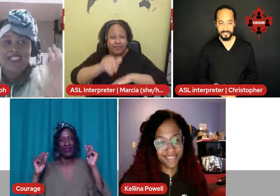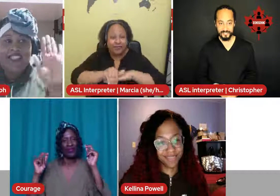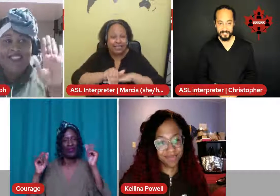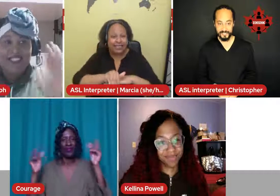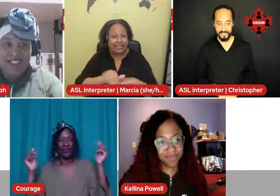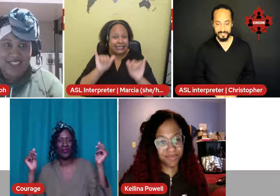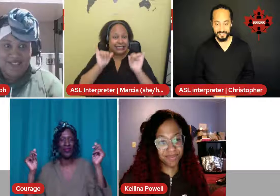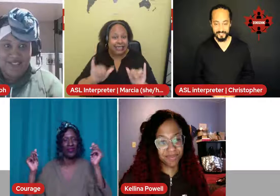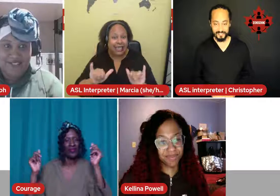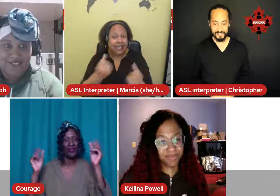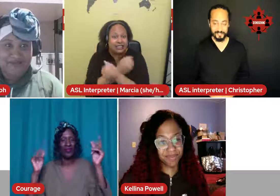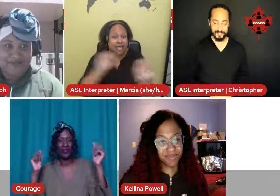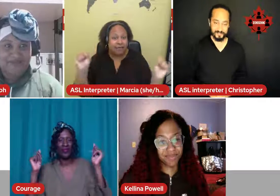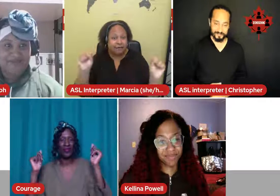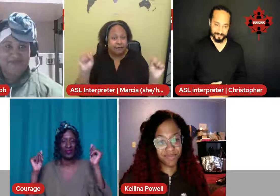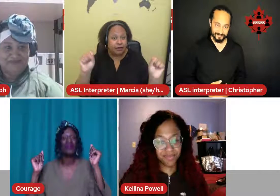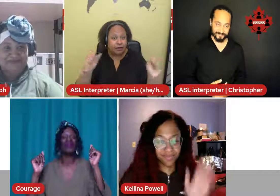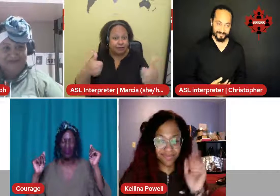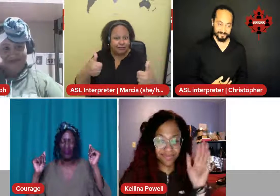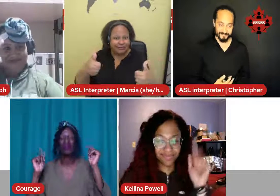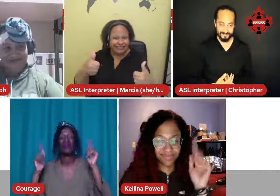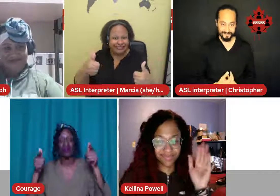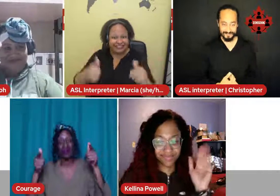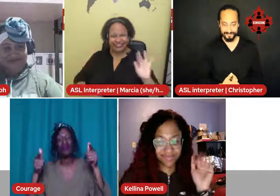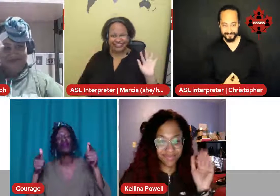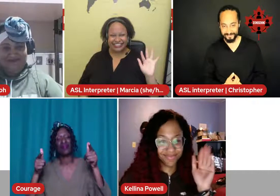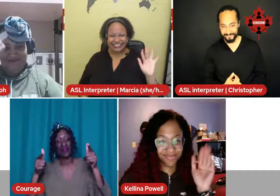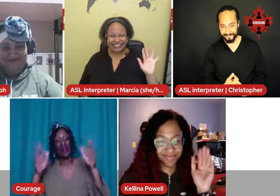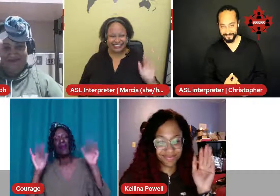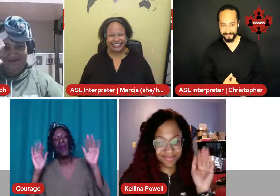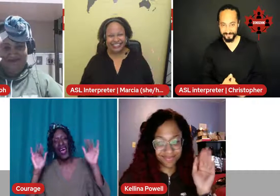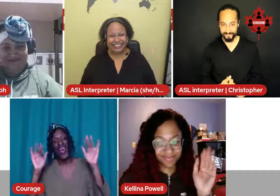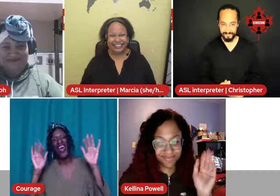safe. Thank you. Thank you.